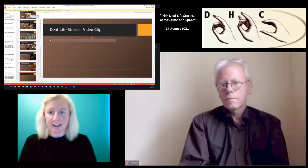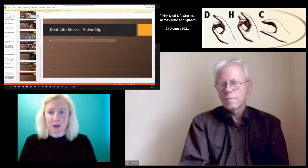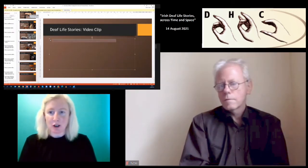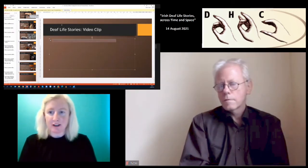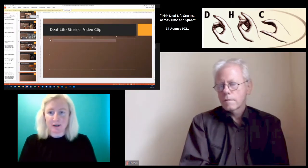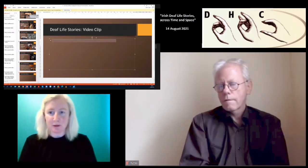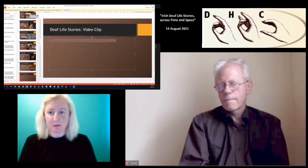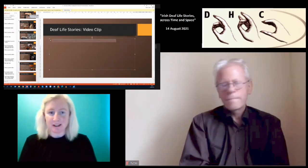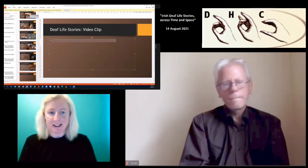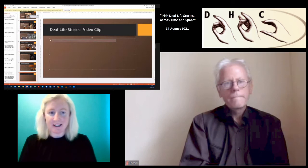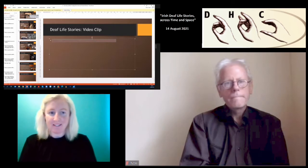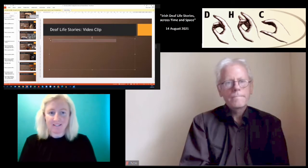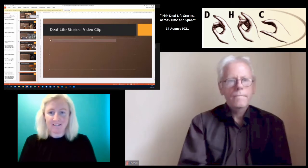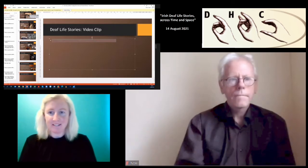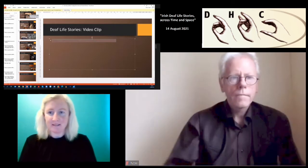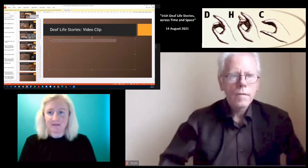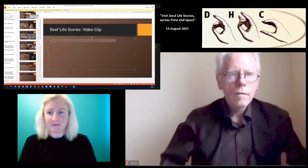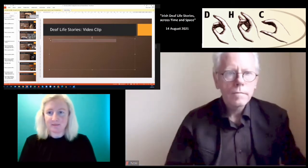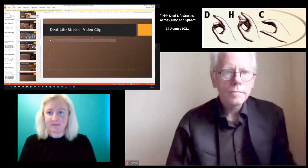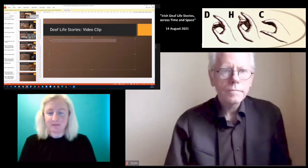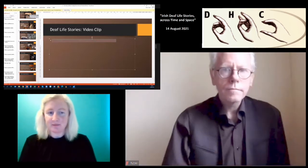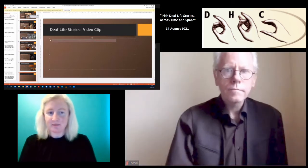sorted out in just a moment.